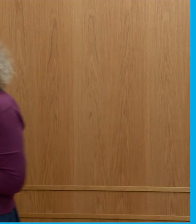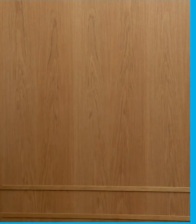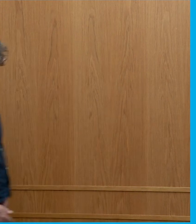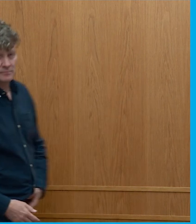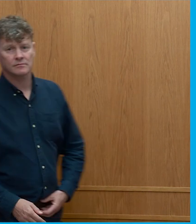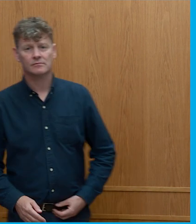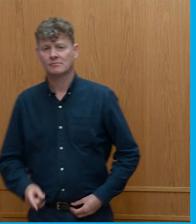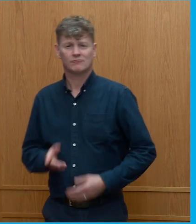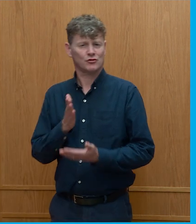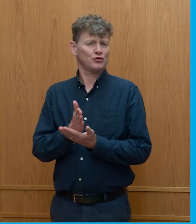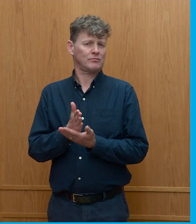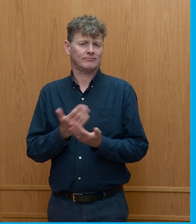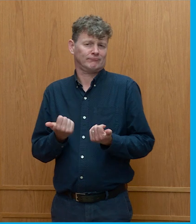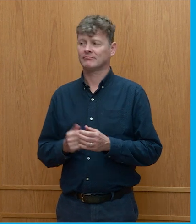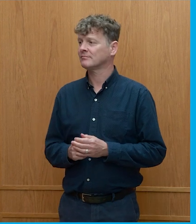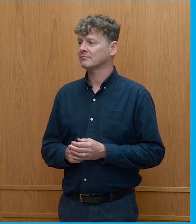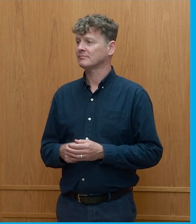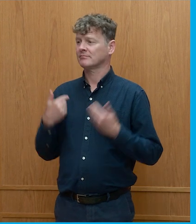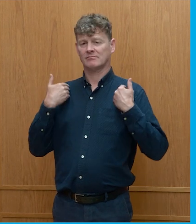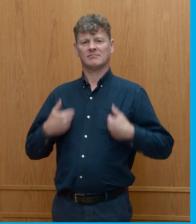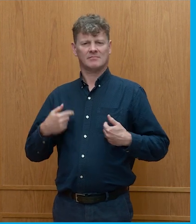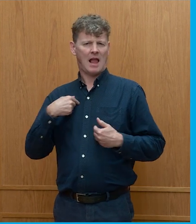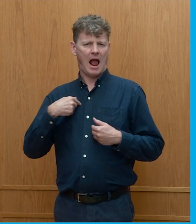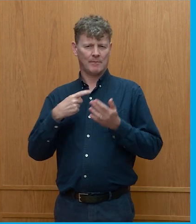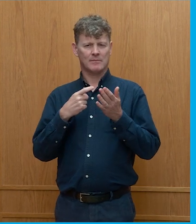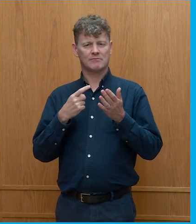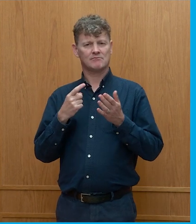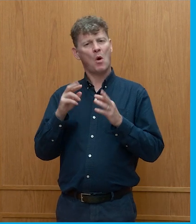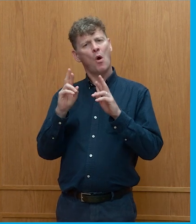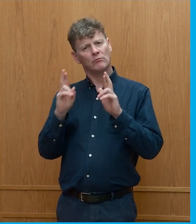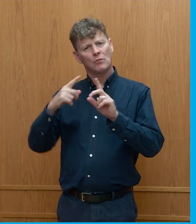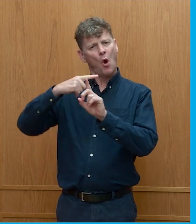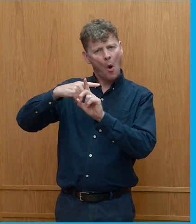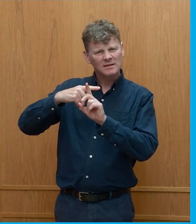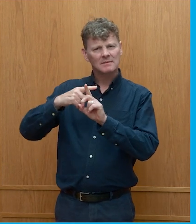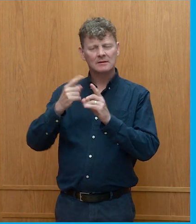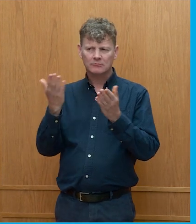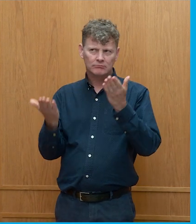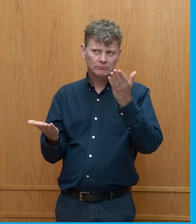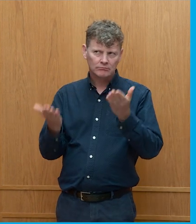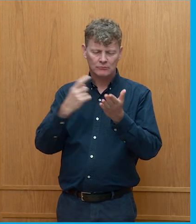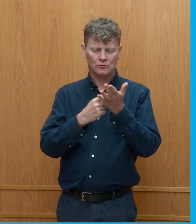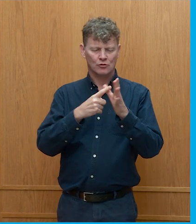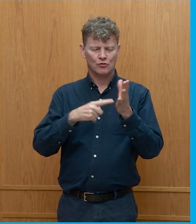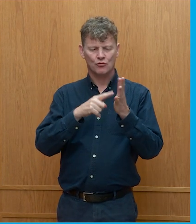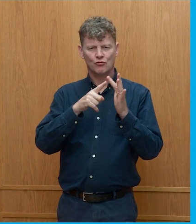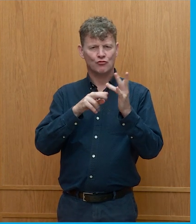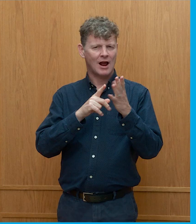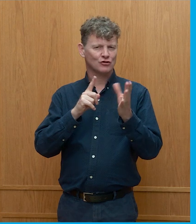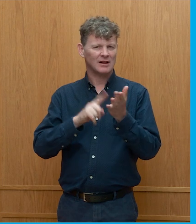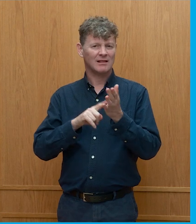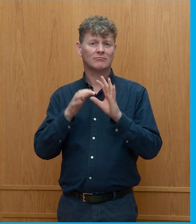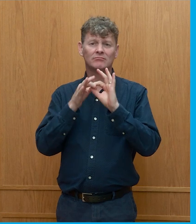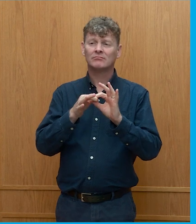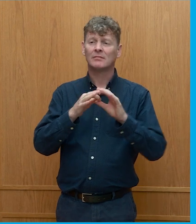I mean, so I'm a rational optimist about most things, and especially in regards to climate and